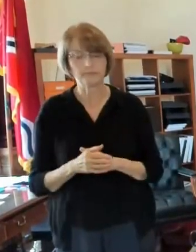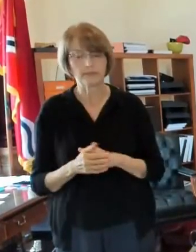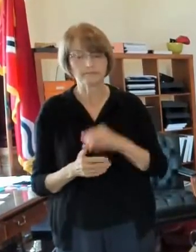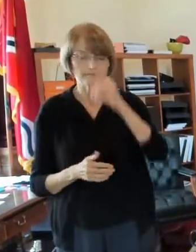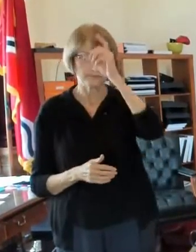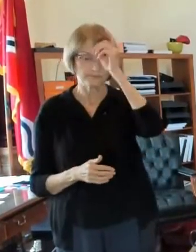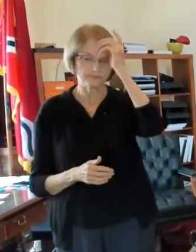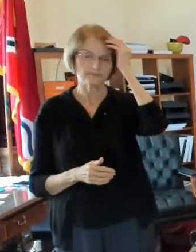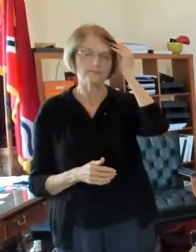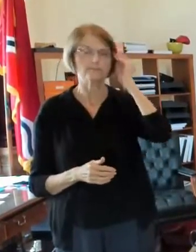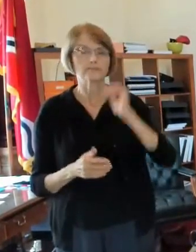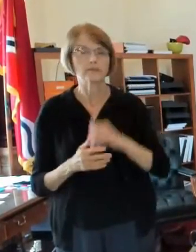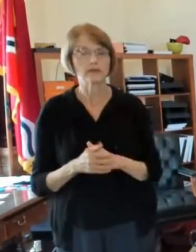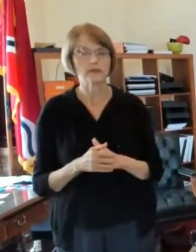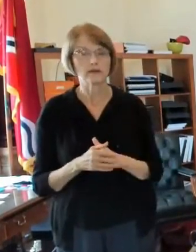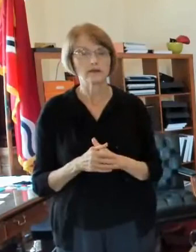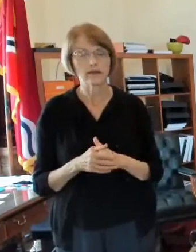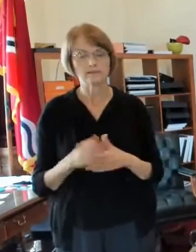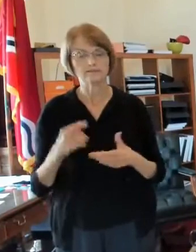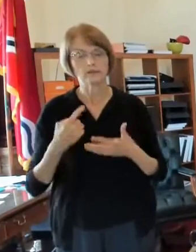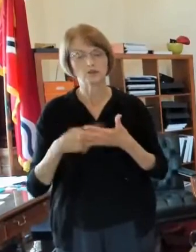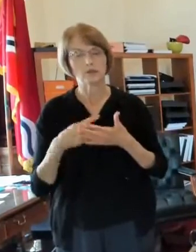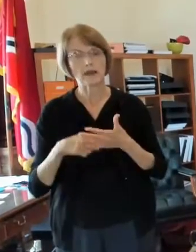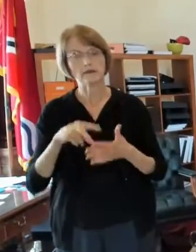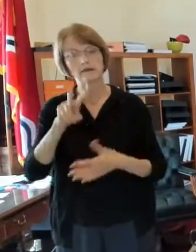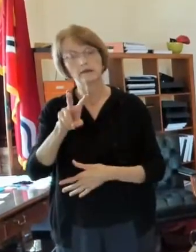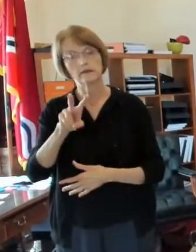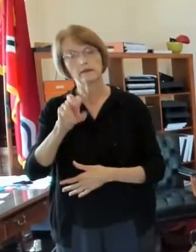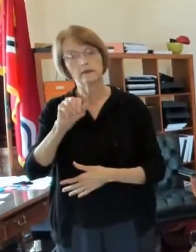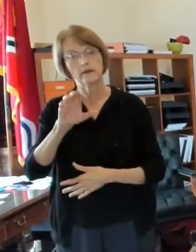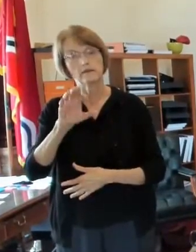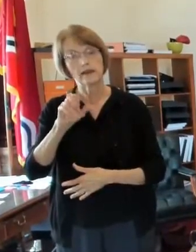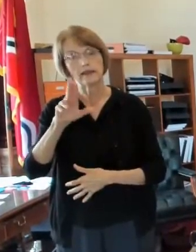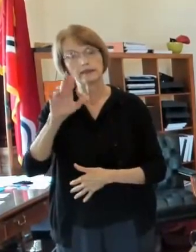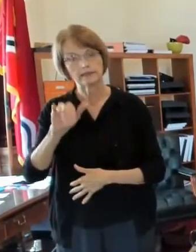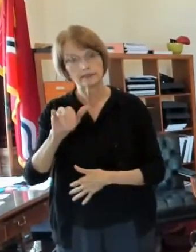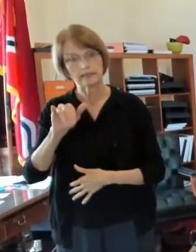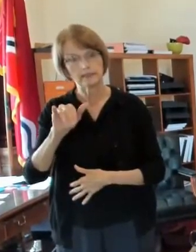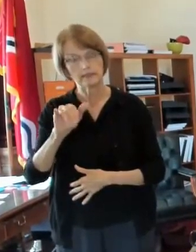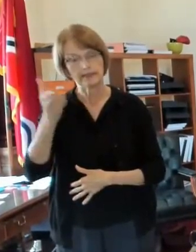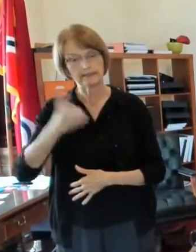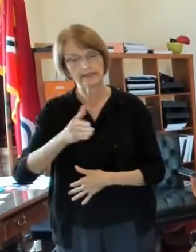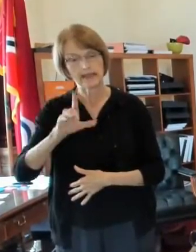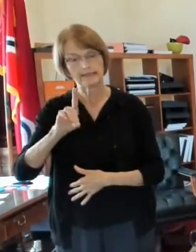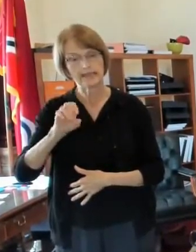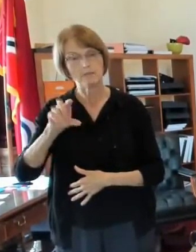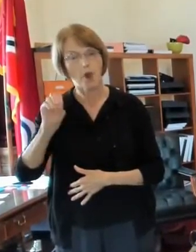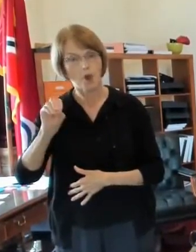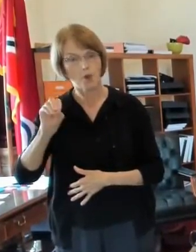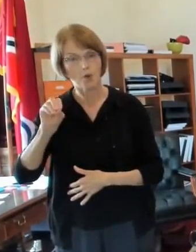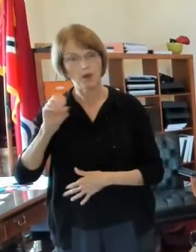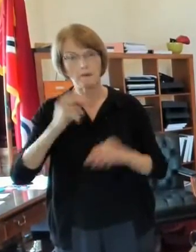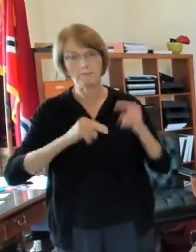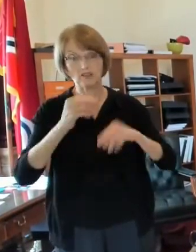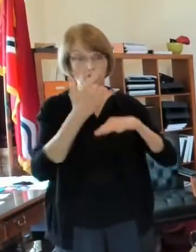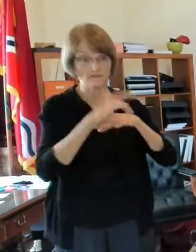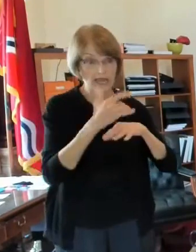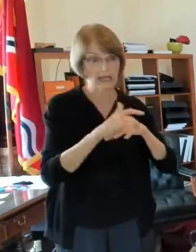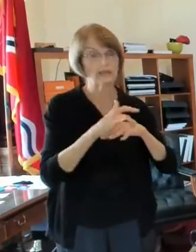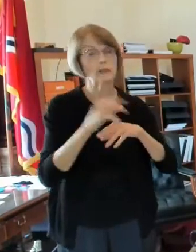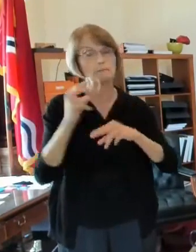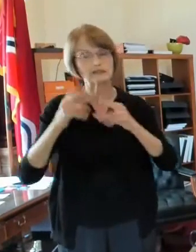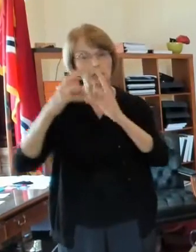um let talk about vacancy for just a minute vacancy slash demo so in the city of st